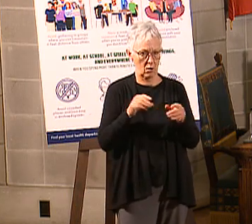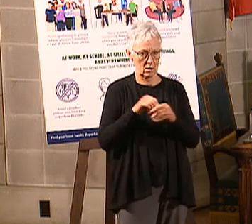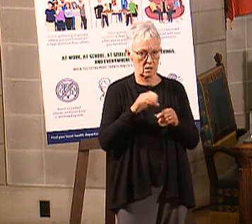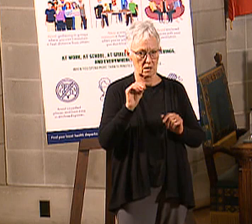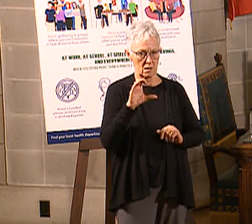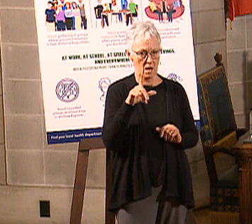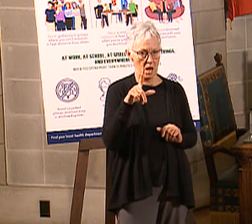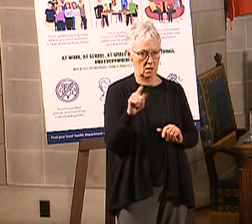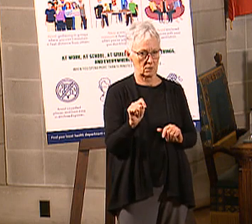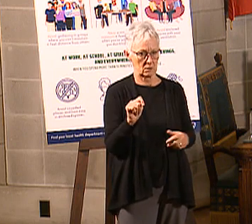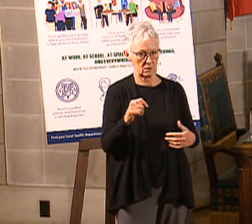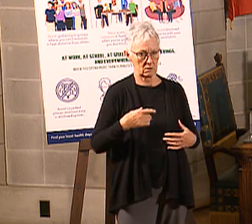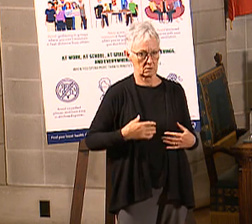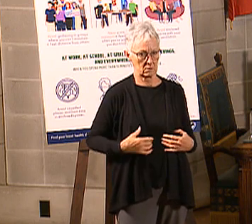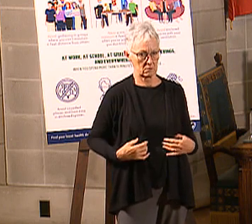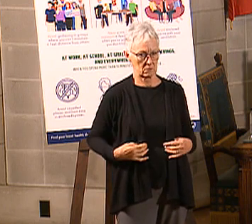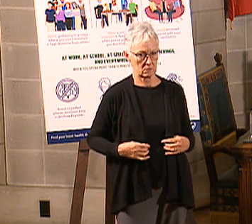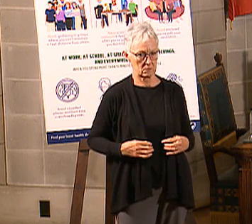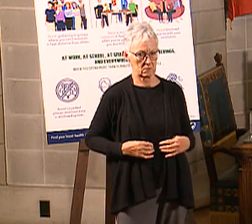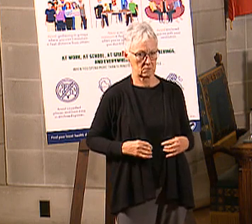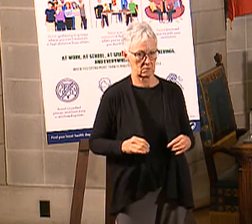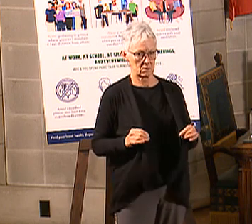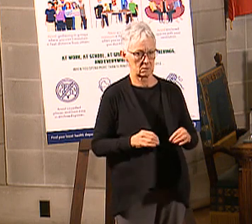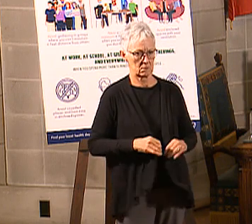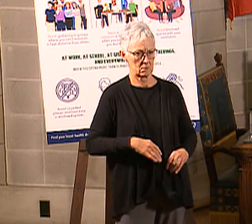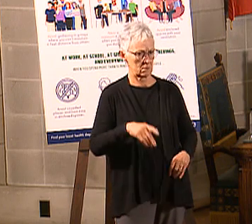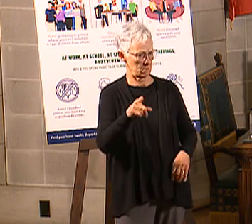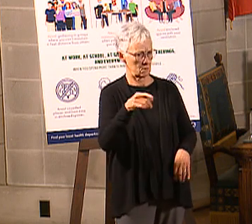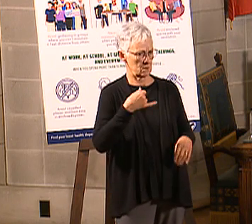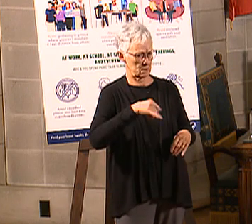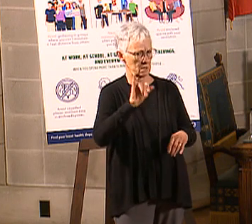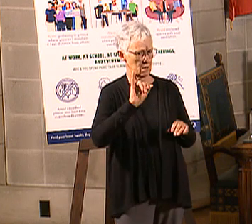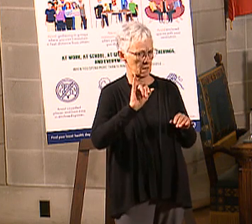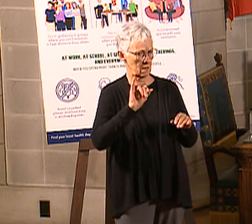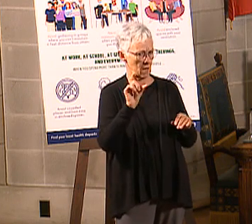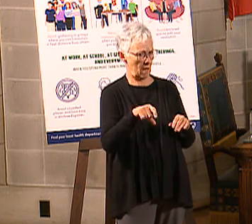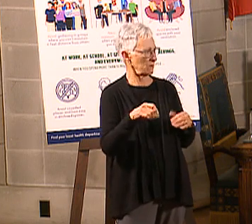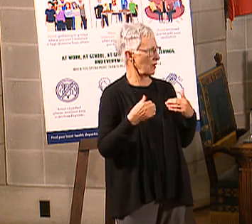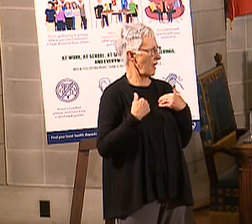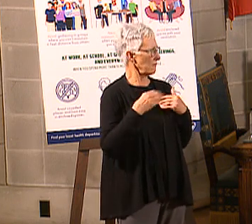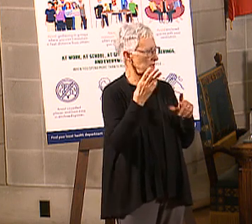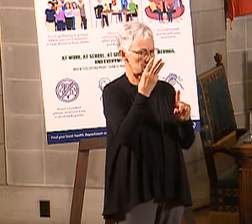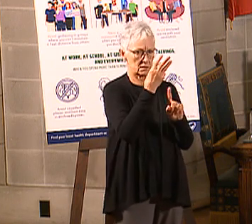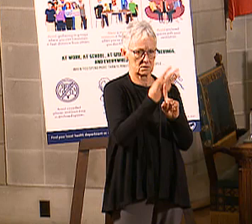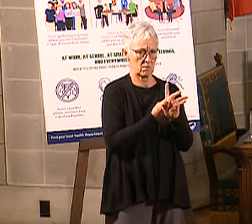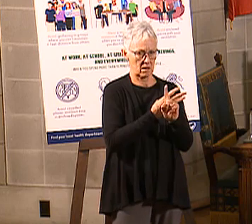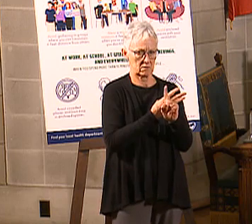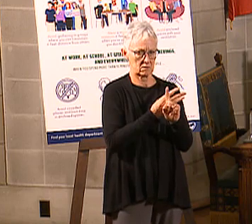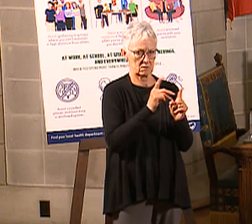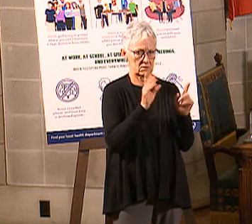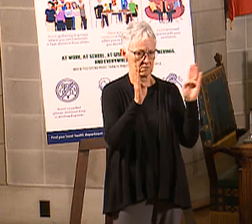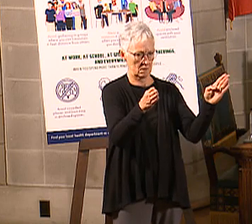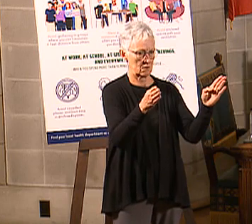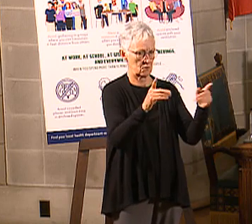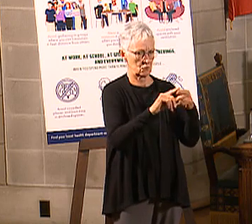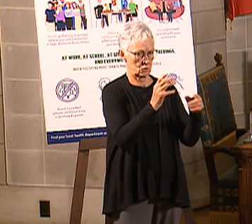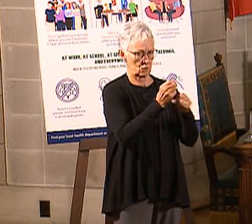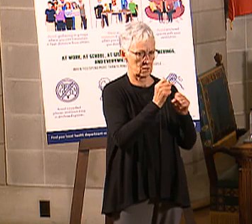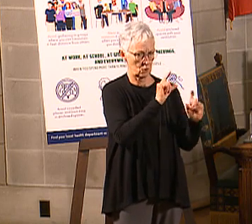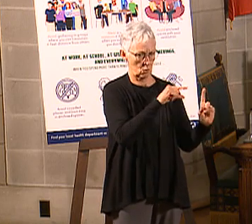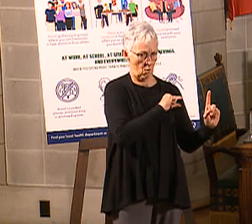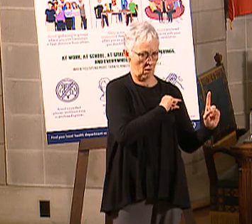receive the approval. There would have still been like a six-month qualification period. Indeed. Indeed. So it would have been April?